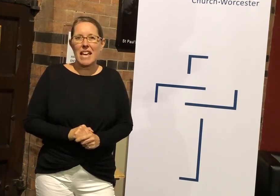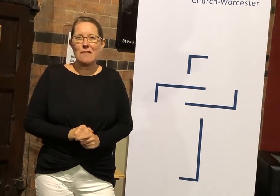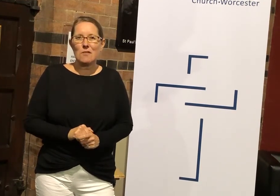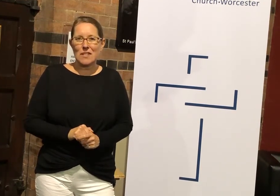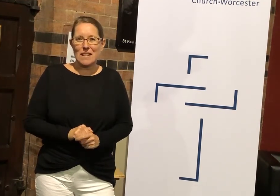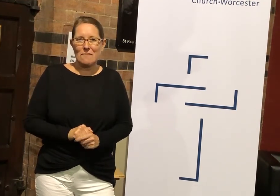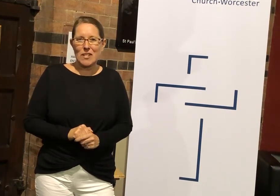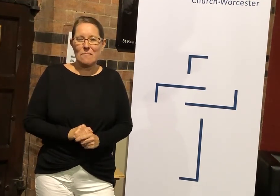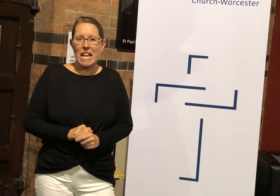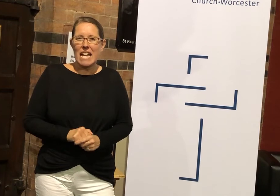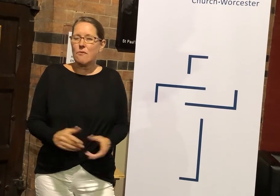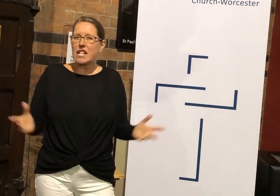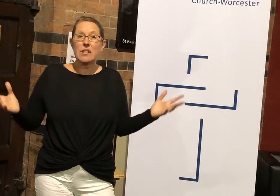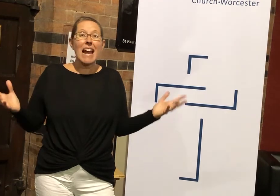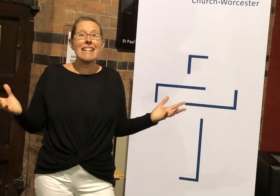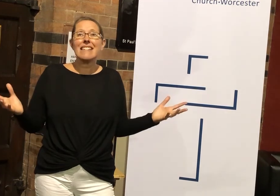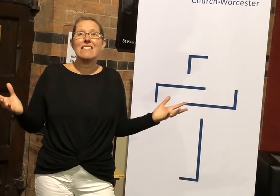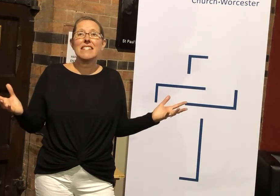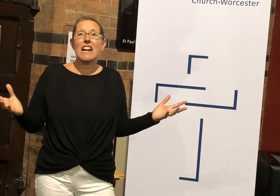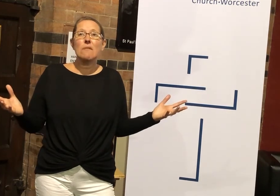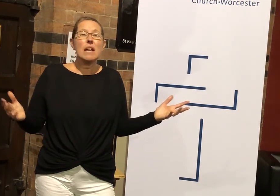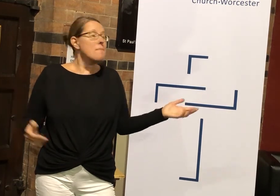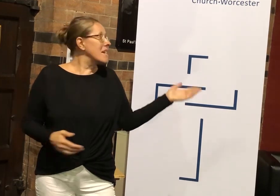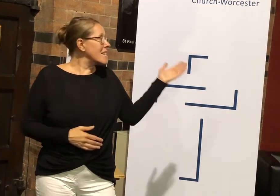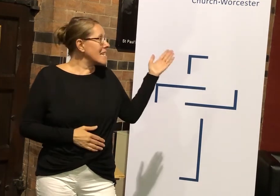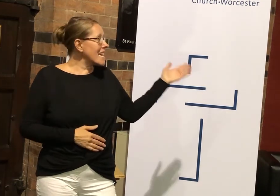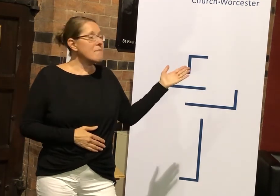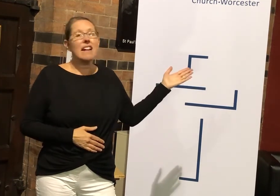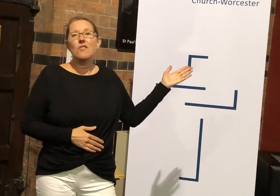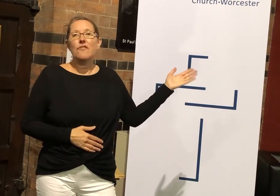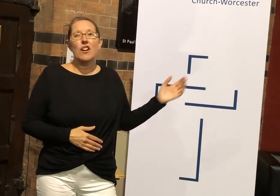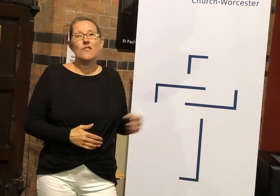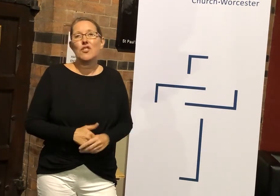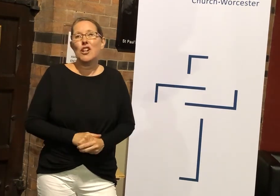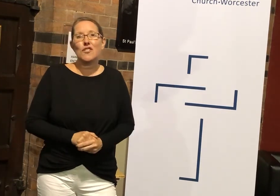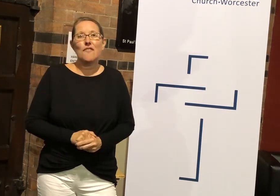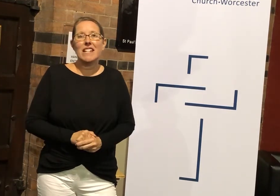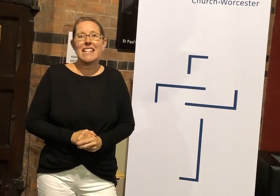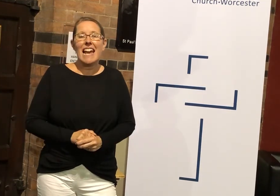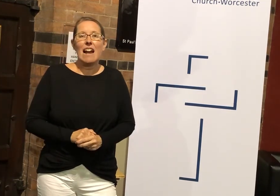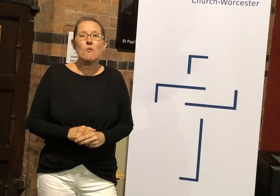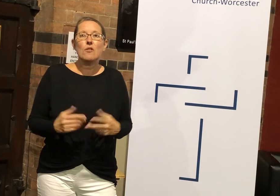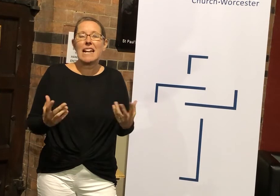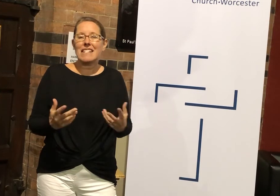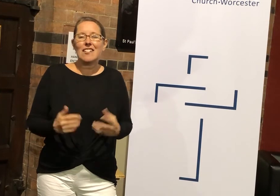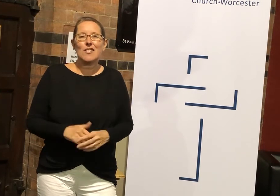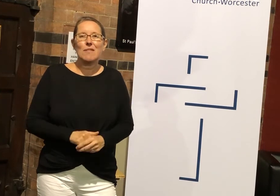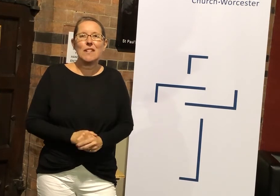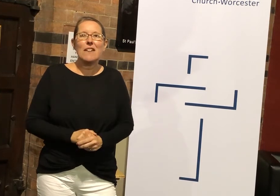they want to come to. If we can do anything else to help please email or phone the church office and we'll get in touch with you